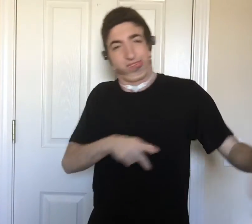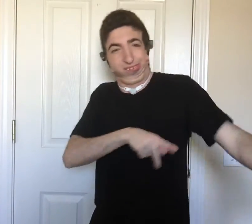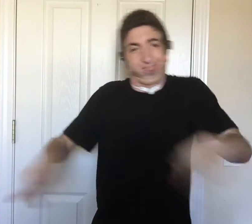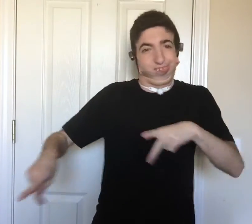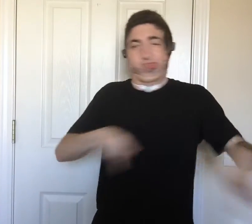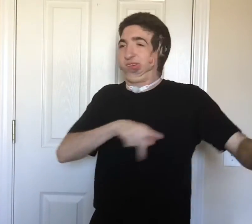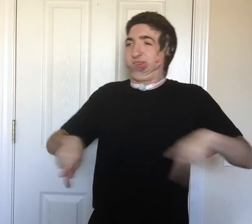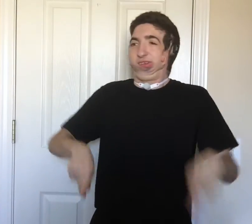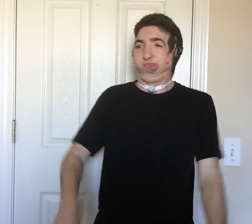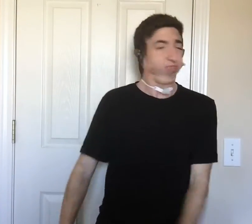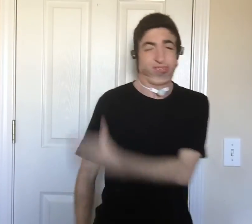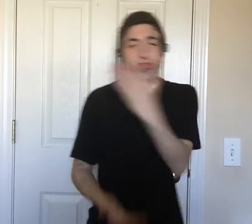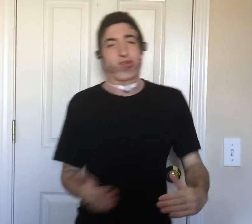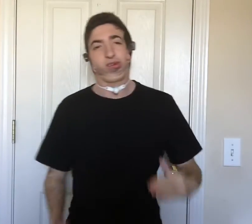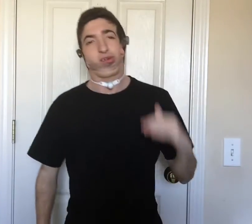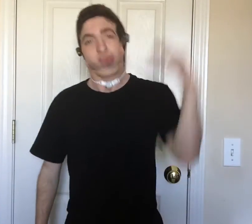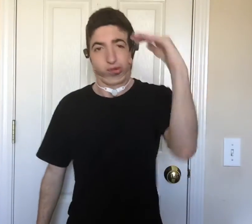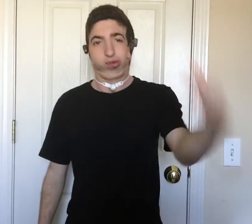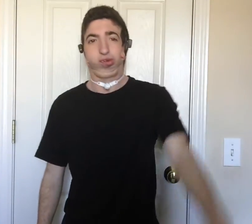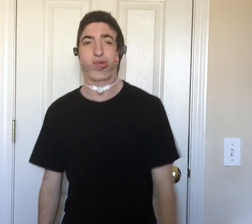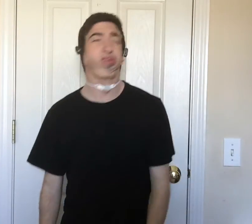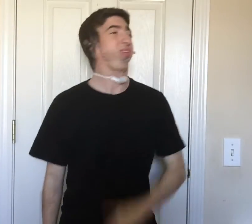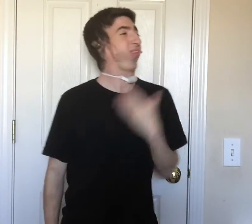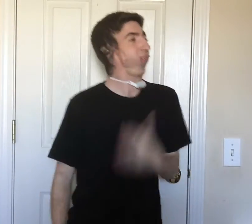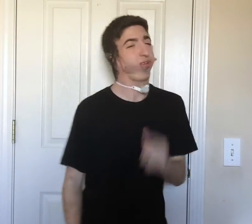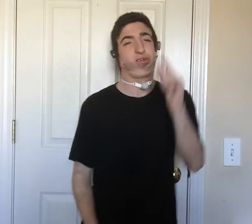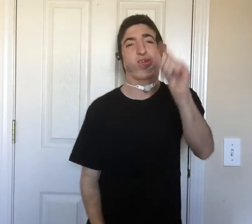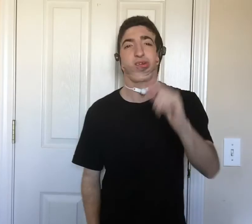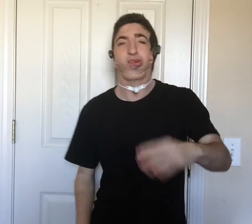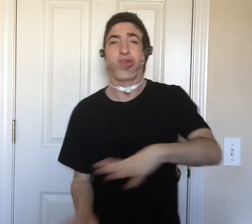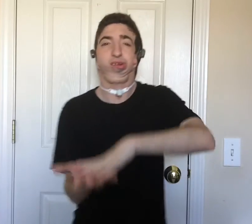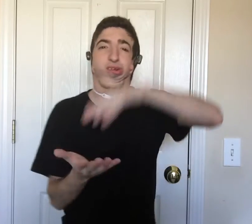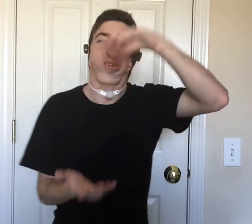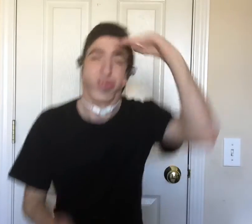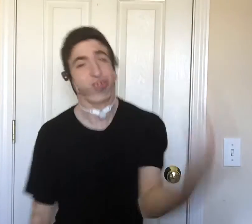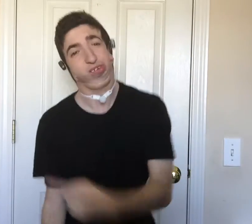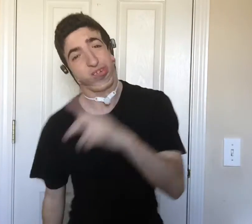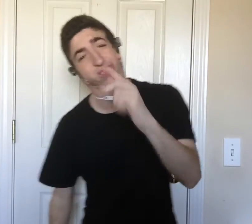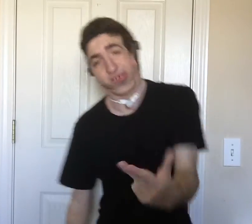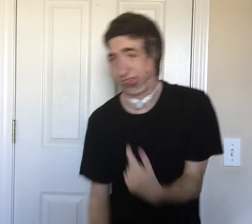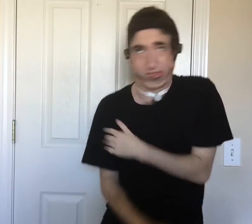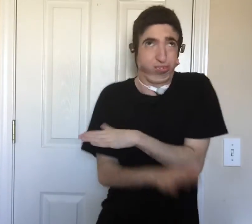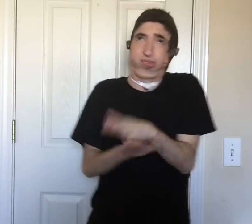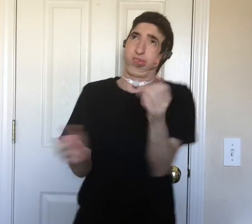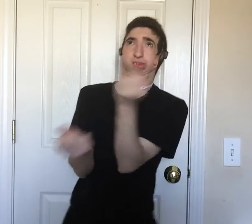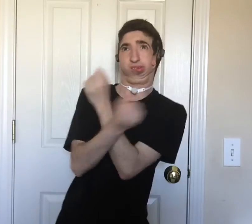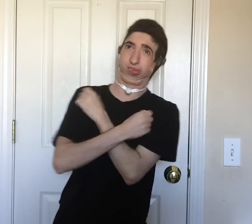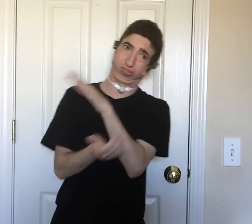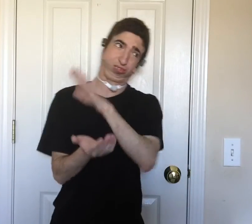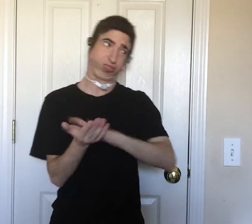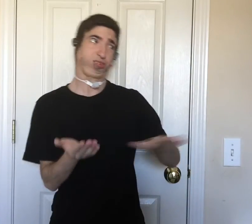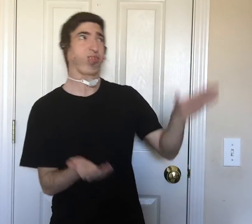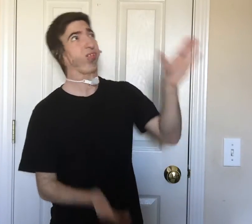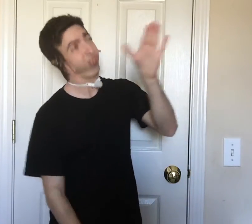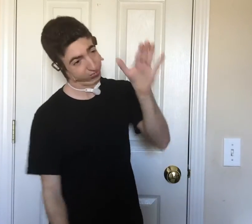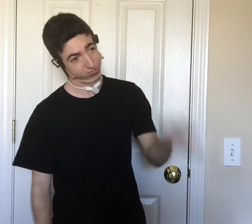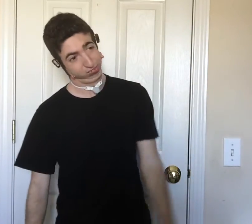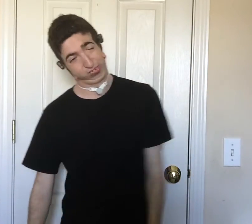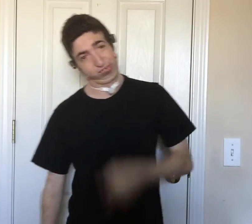a party. I'm never growing up. Can I please get a little bit of knowledge? Somebody tell Roth that I don't love college. Because the real